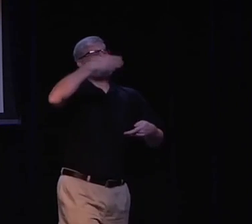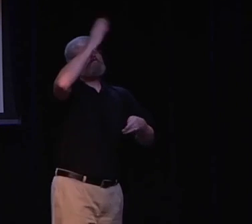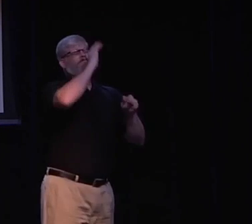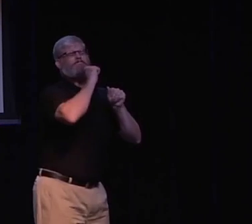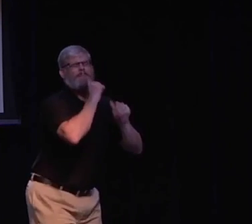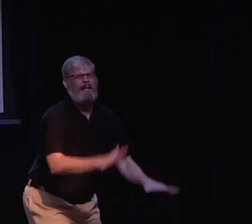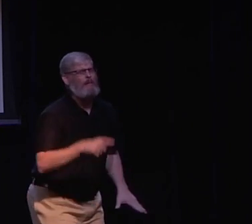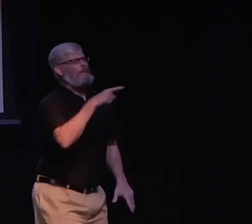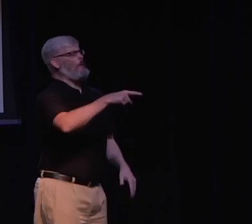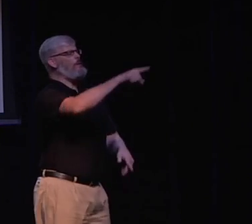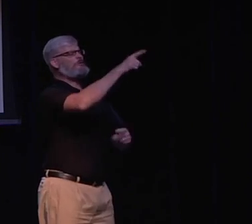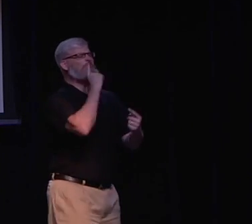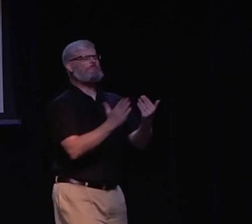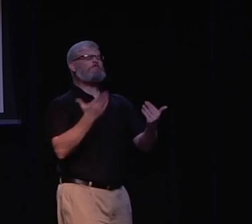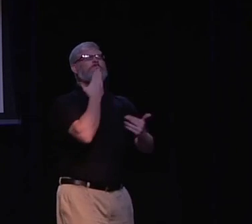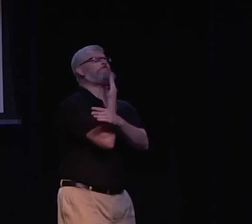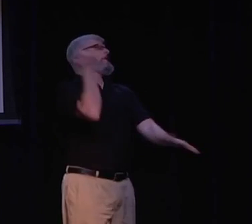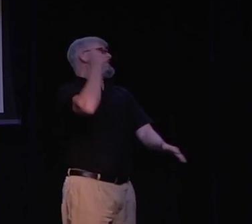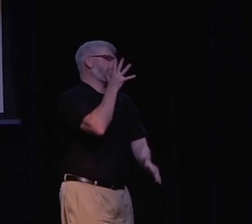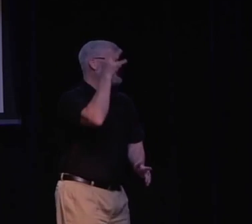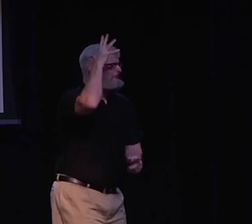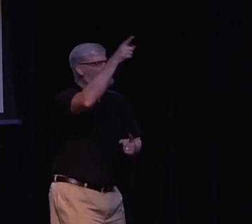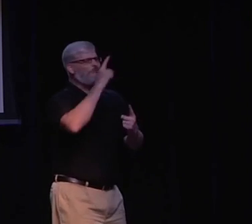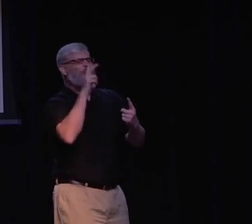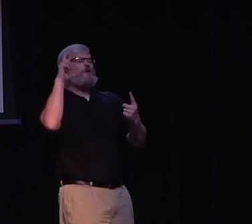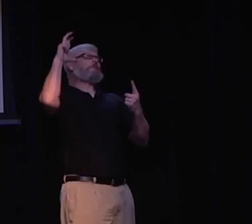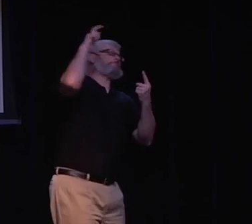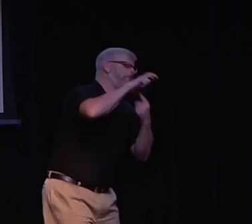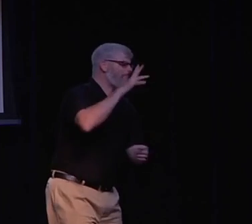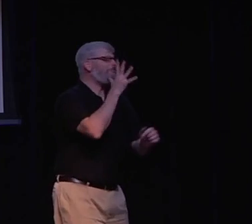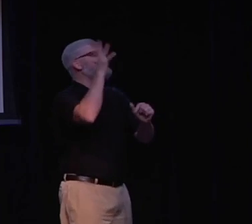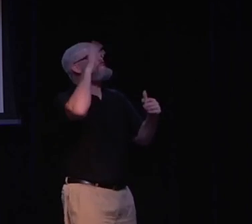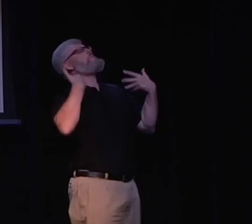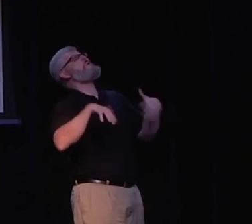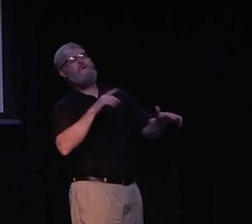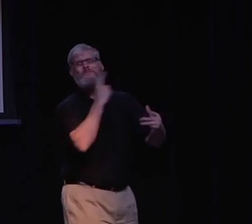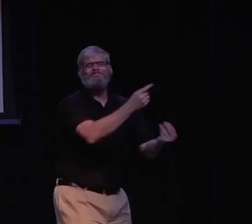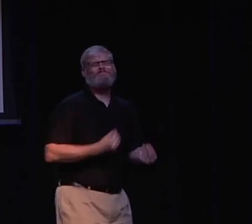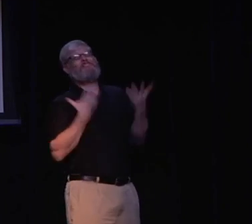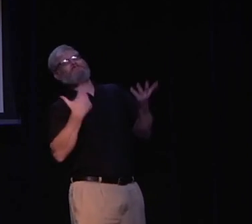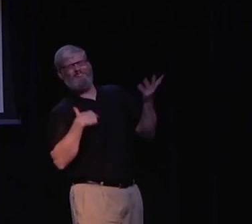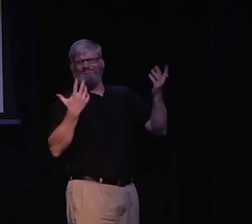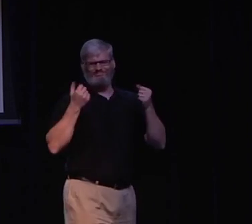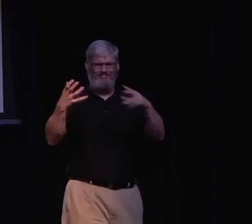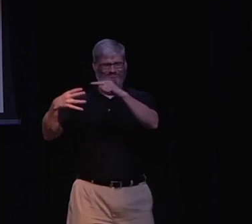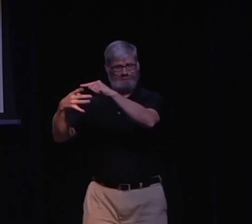And so, as I make this new vlog and blog post, I'm getting a lot of Christians saying, wow,